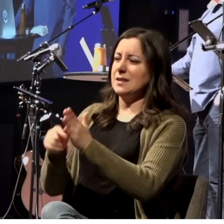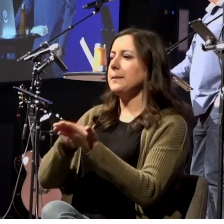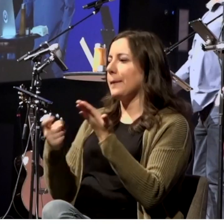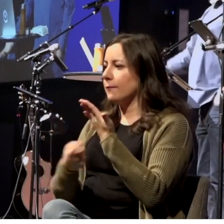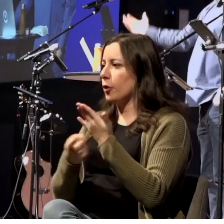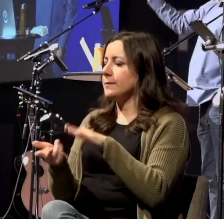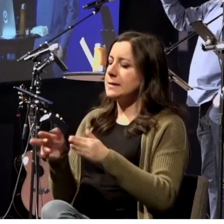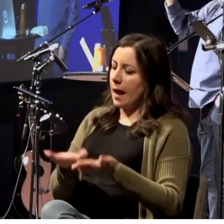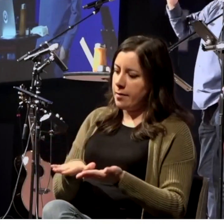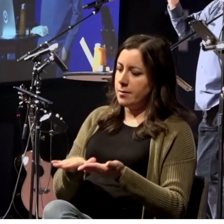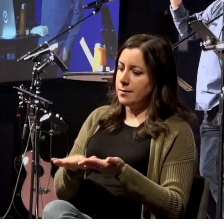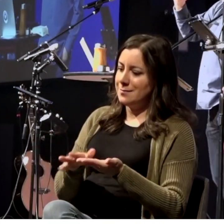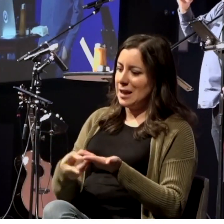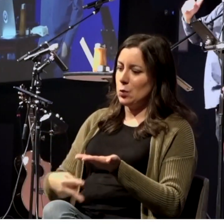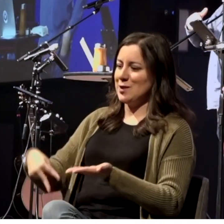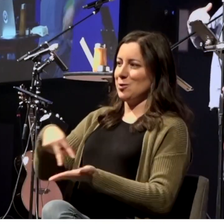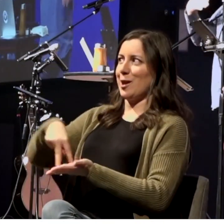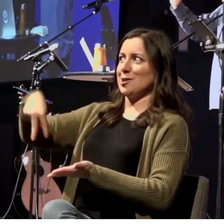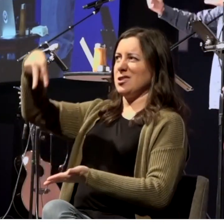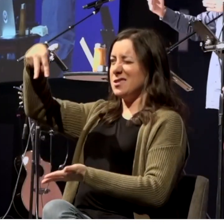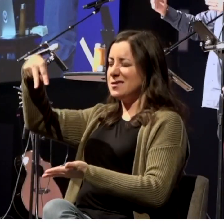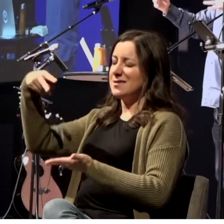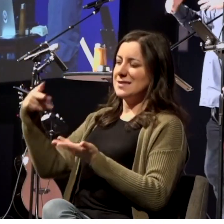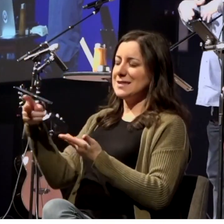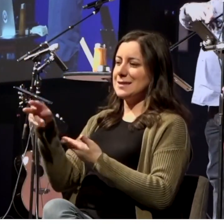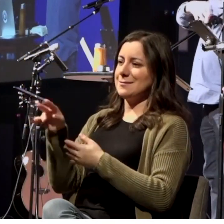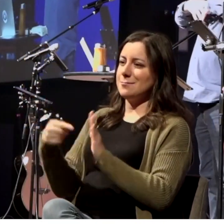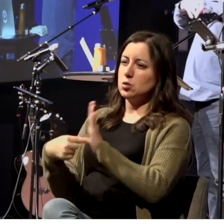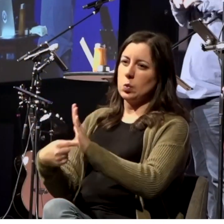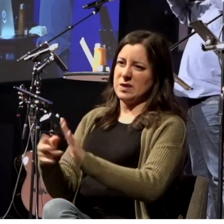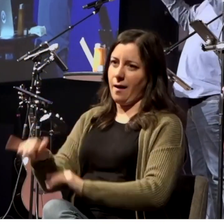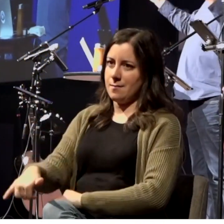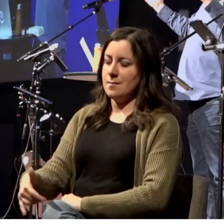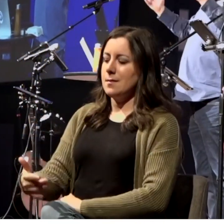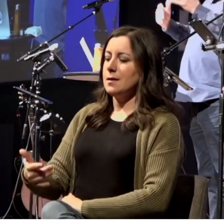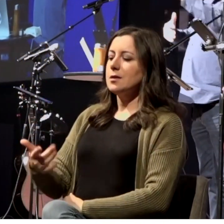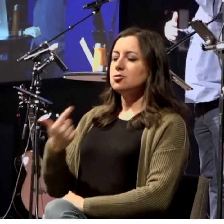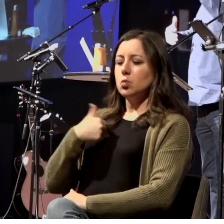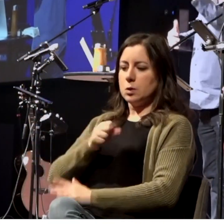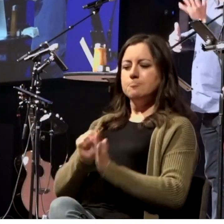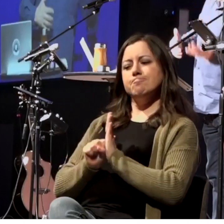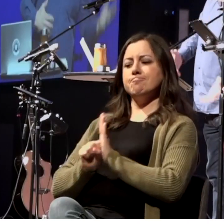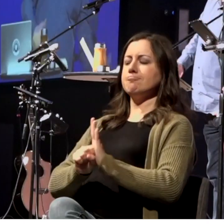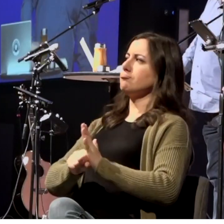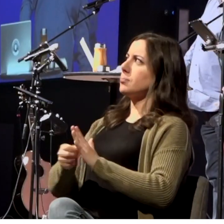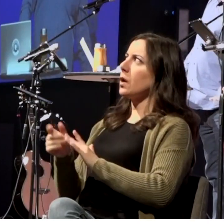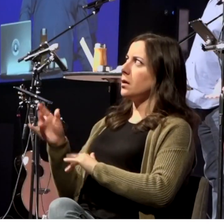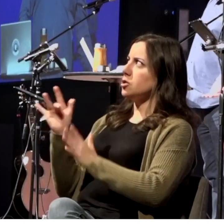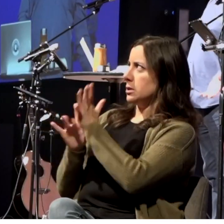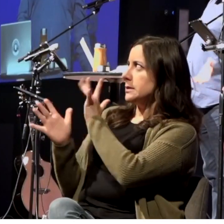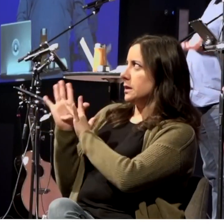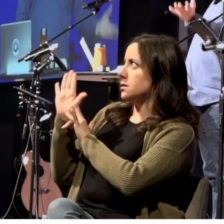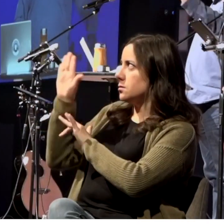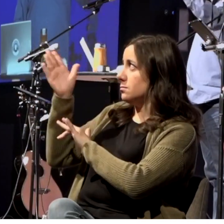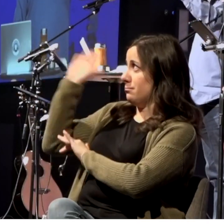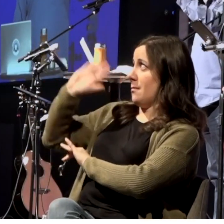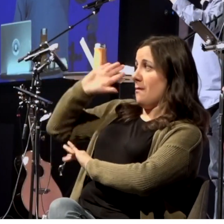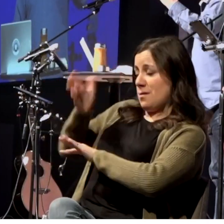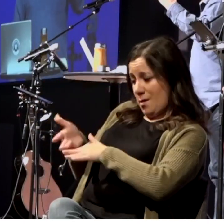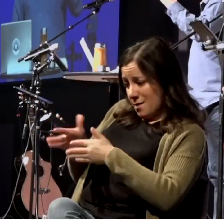resurrection and what we're doing is we're we are symbolizing the death and burial of Jesus Christ and his resurrection